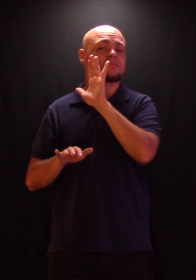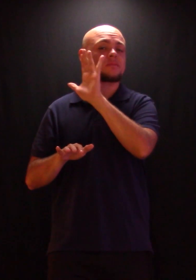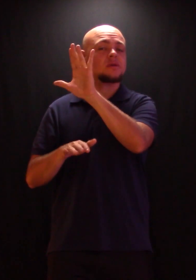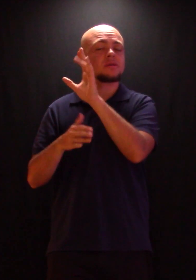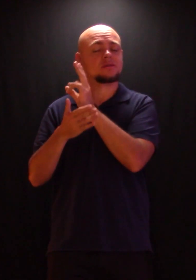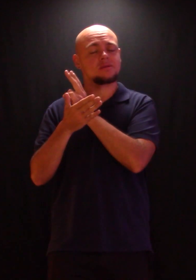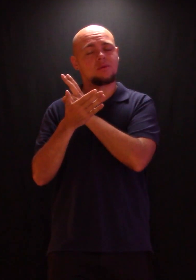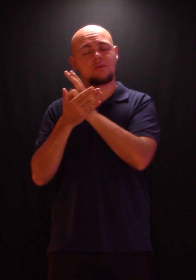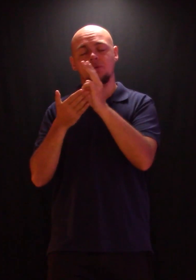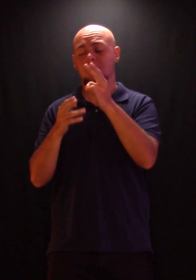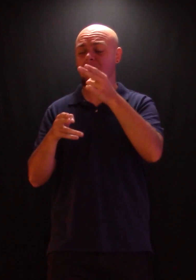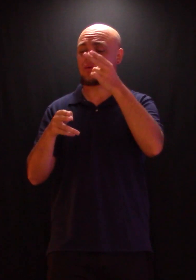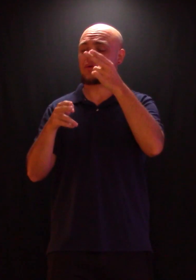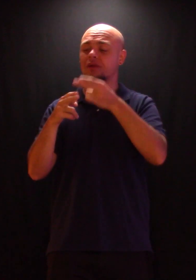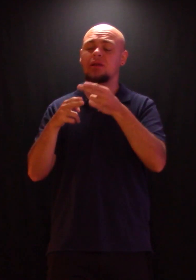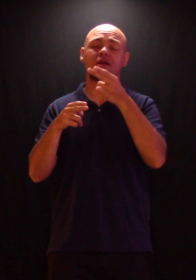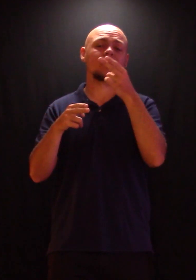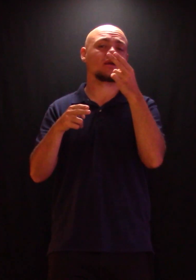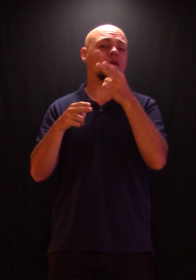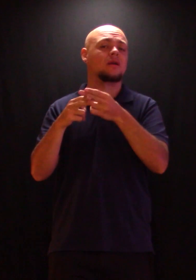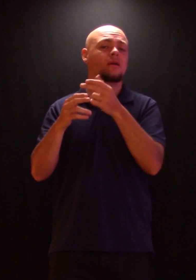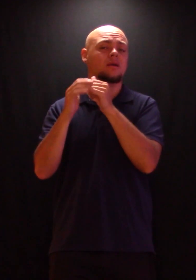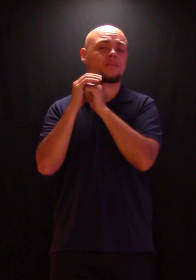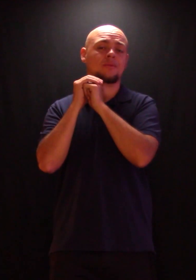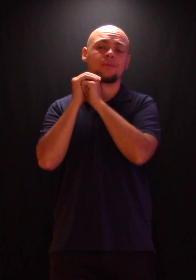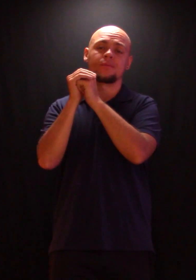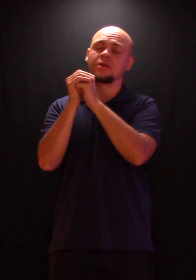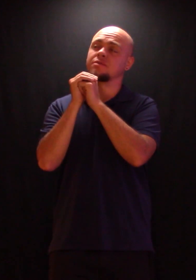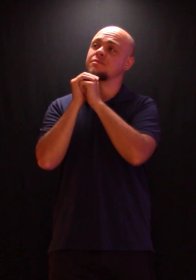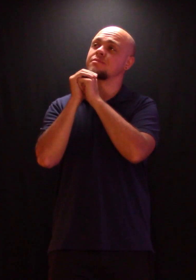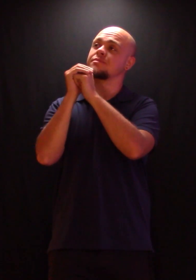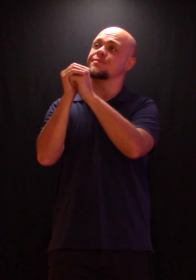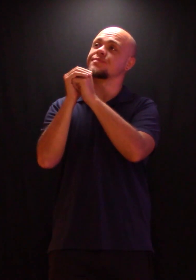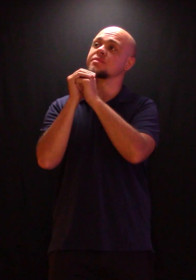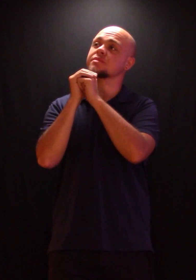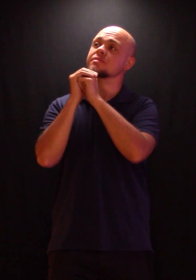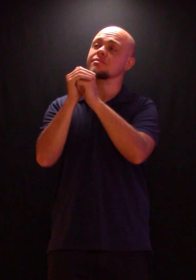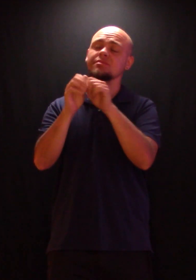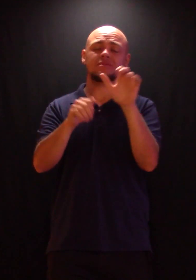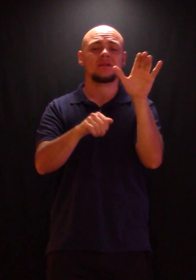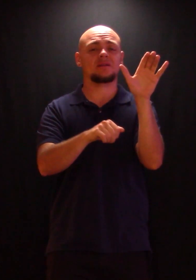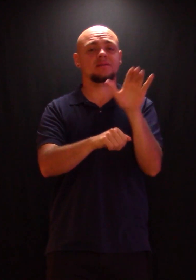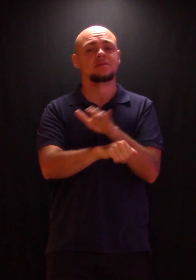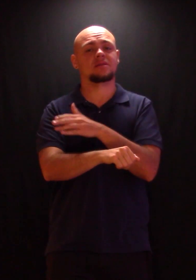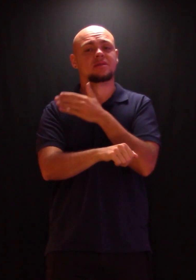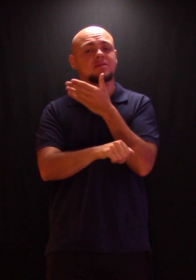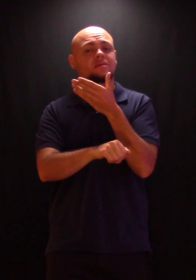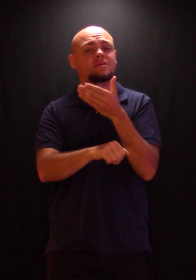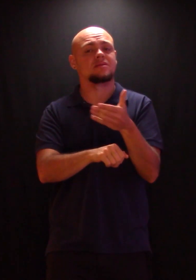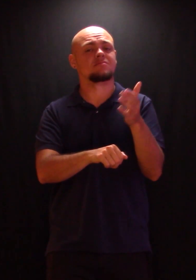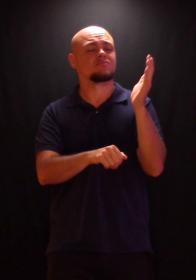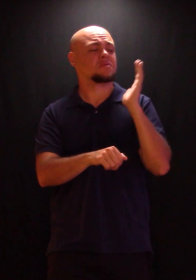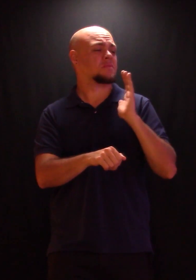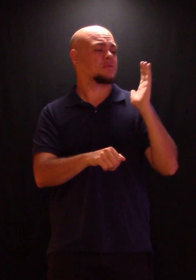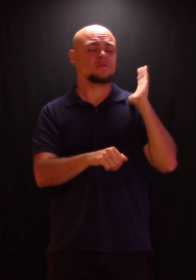Worship His holy name Sing like